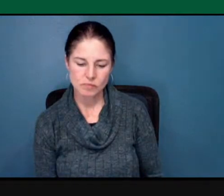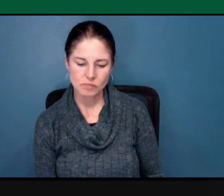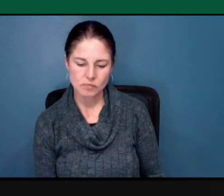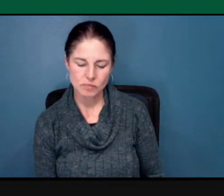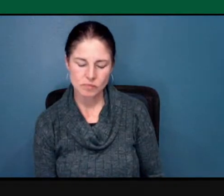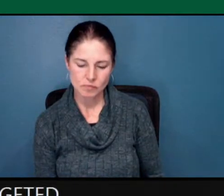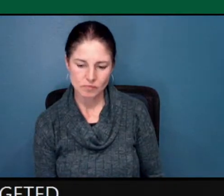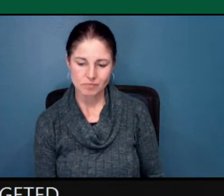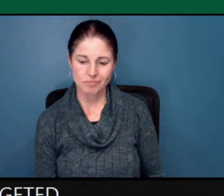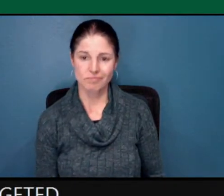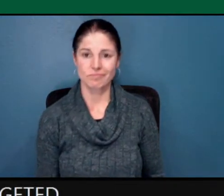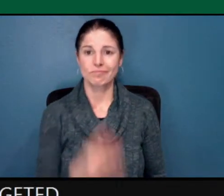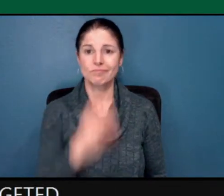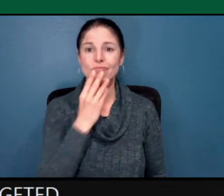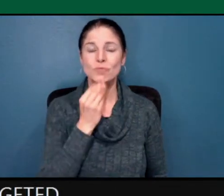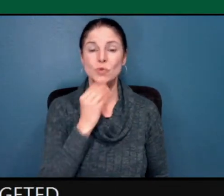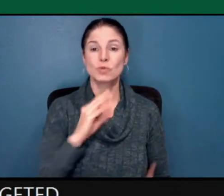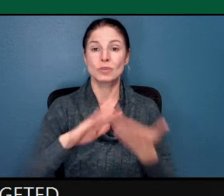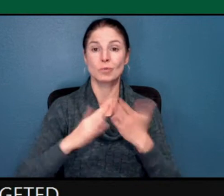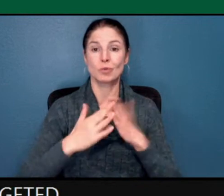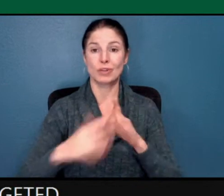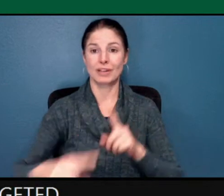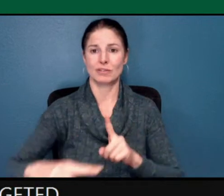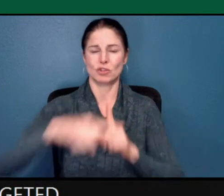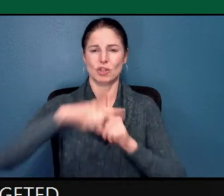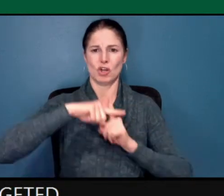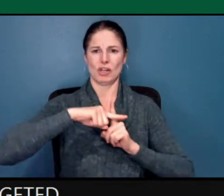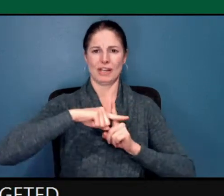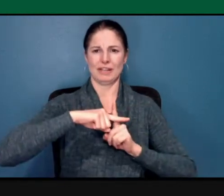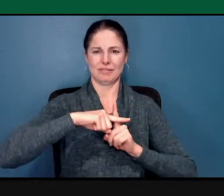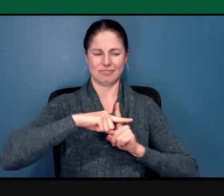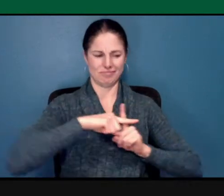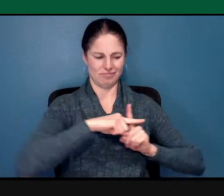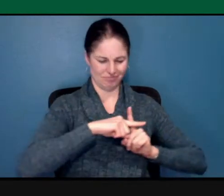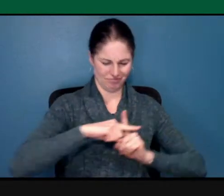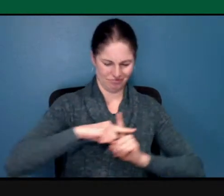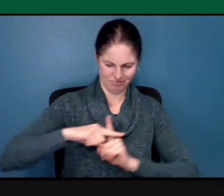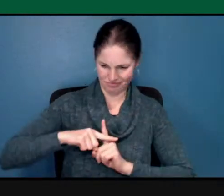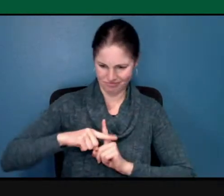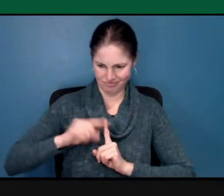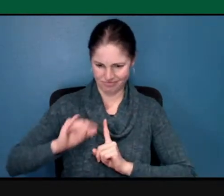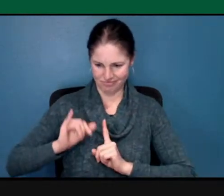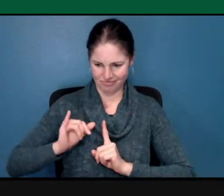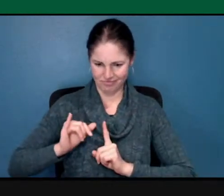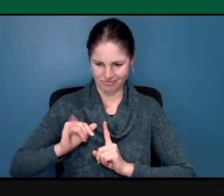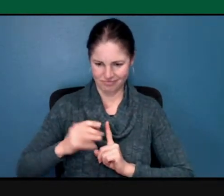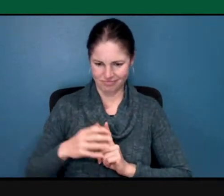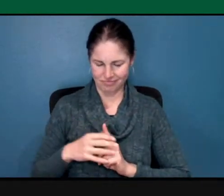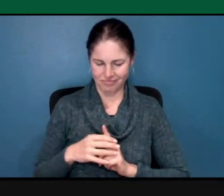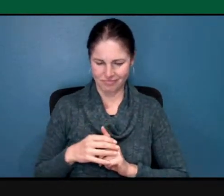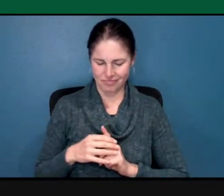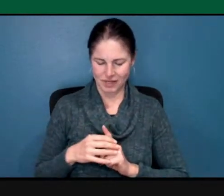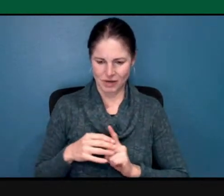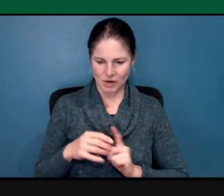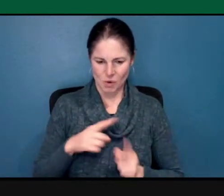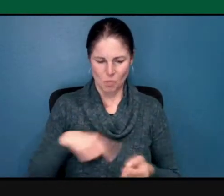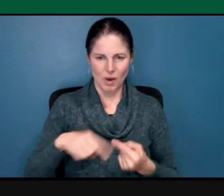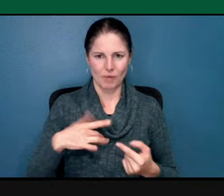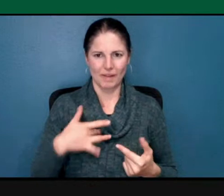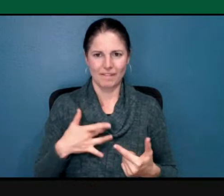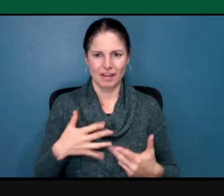how do we take that, how do we in those moments of pain attend